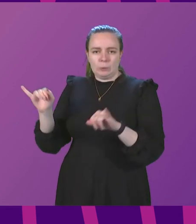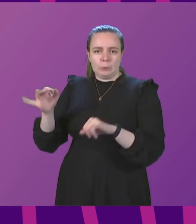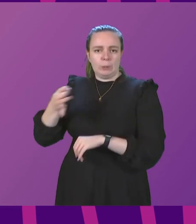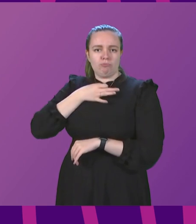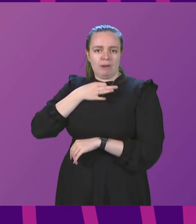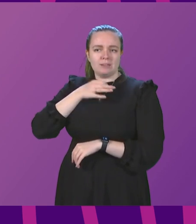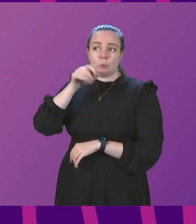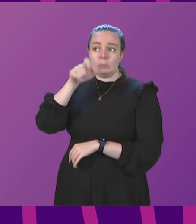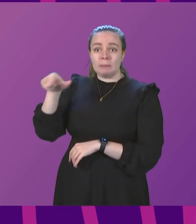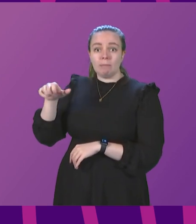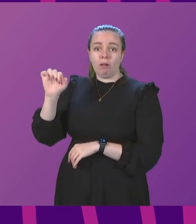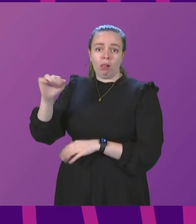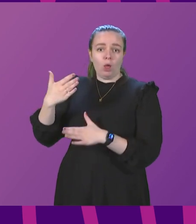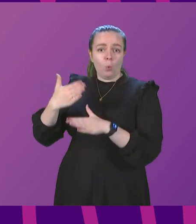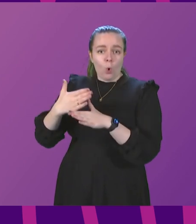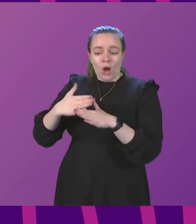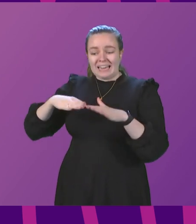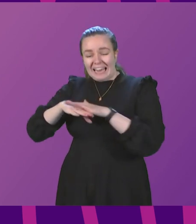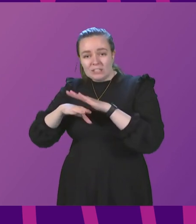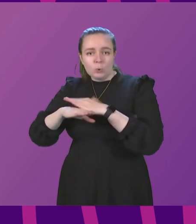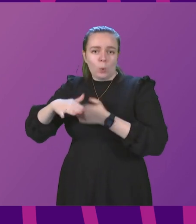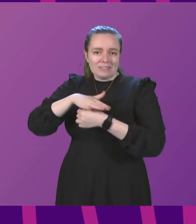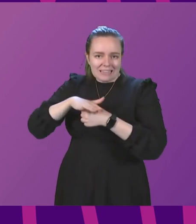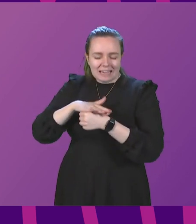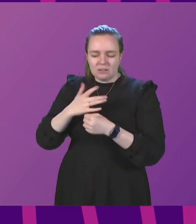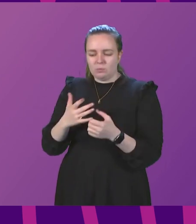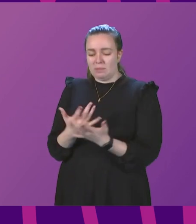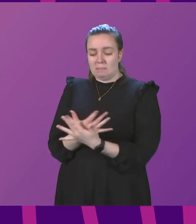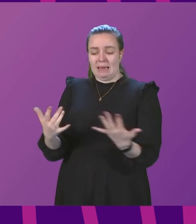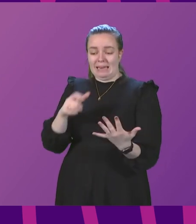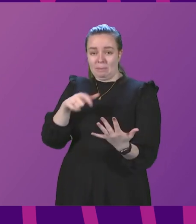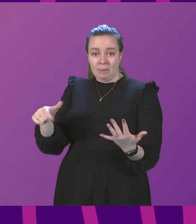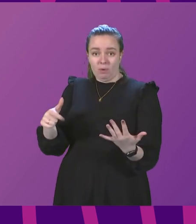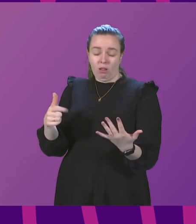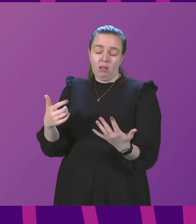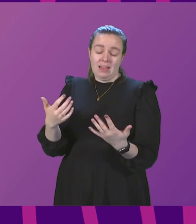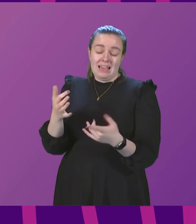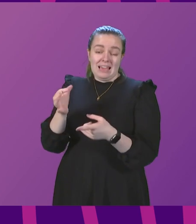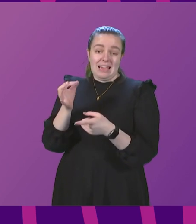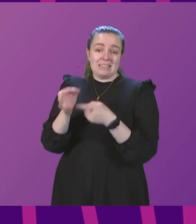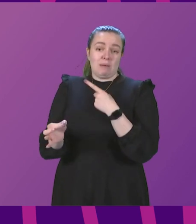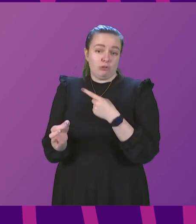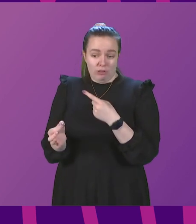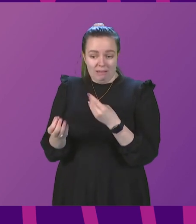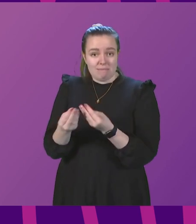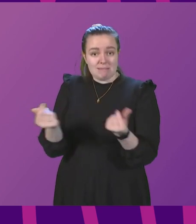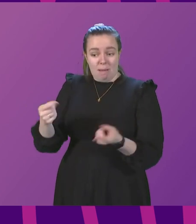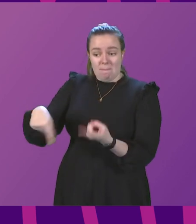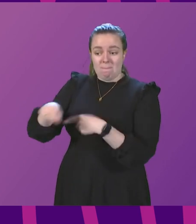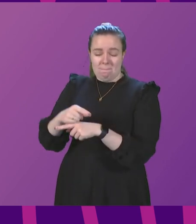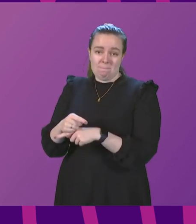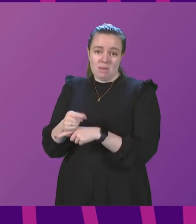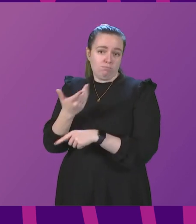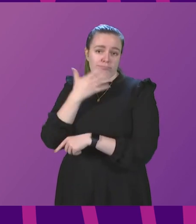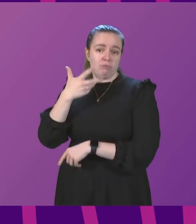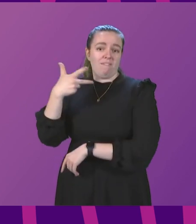people who are in indoor settings with large numbers of people, particularly where some of those people are likely to